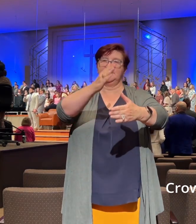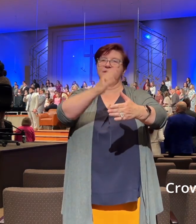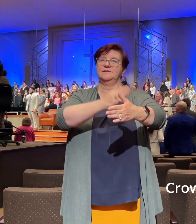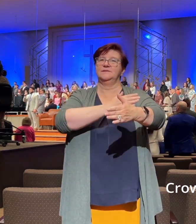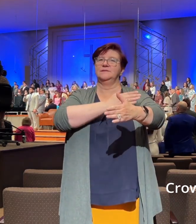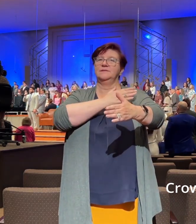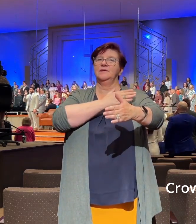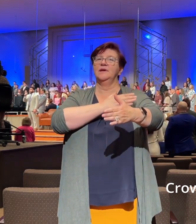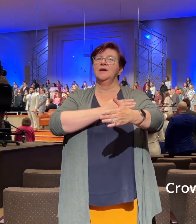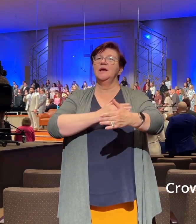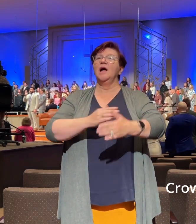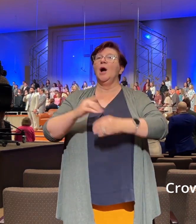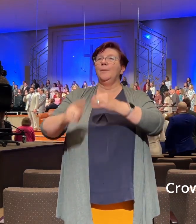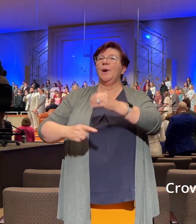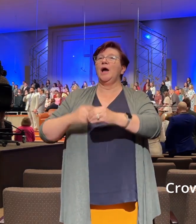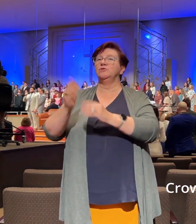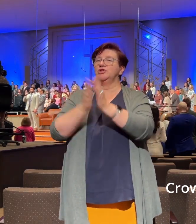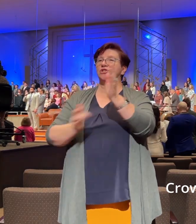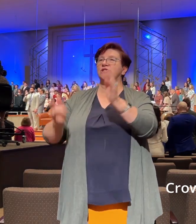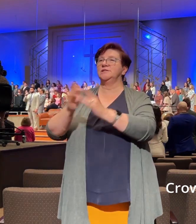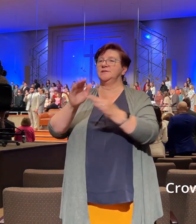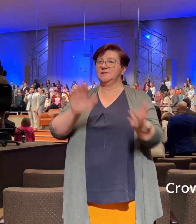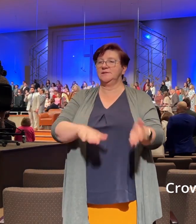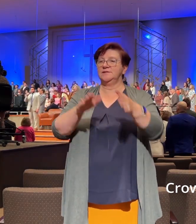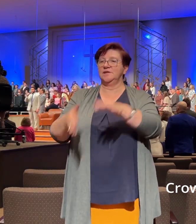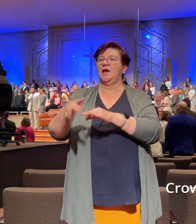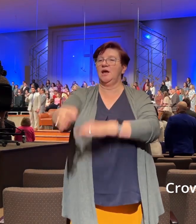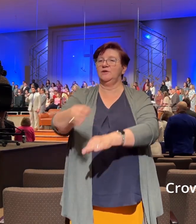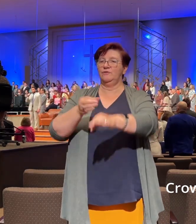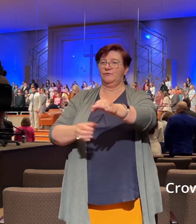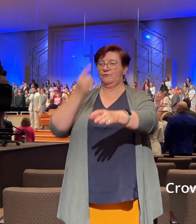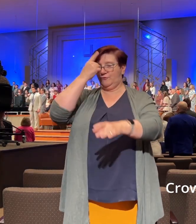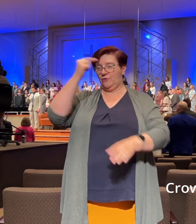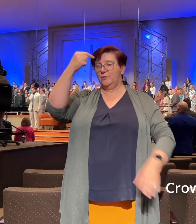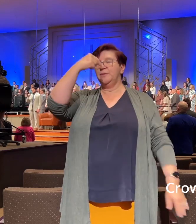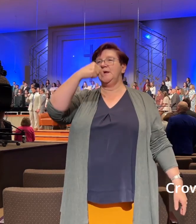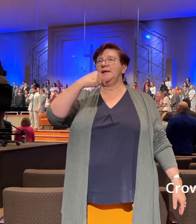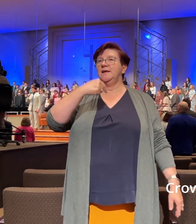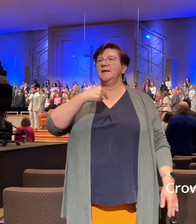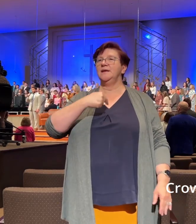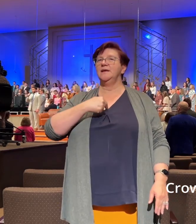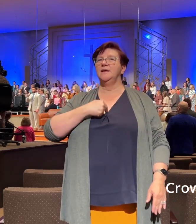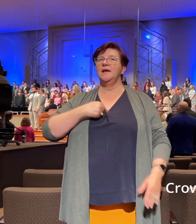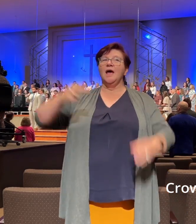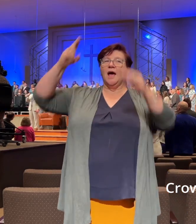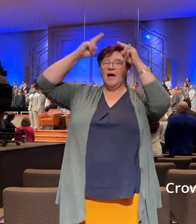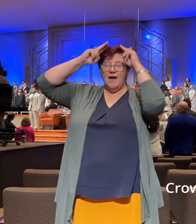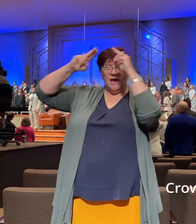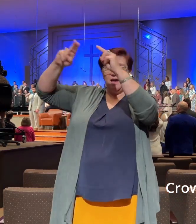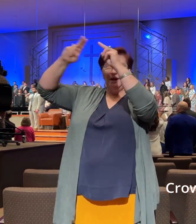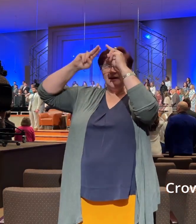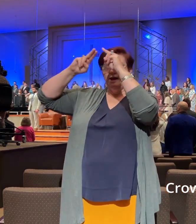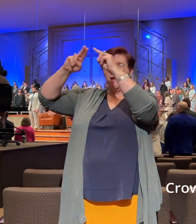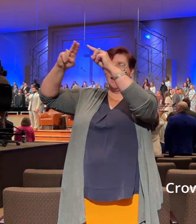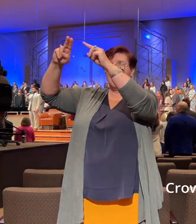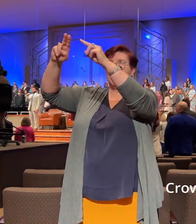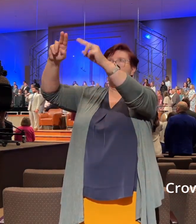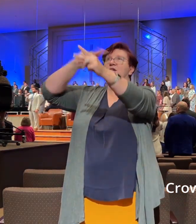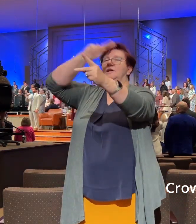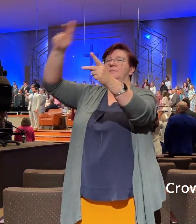of Him who died for Thee. And hail Him